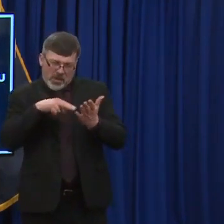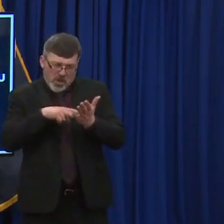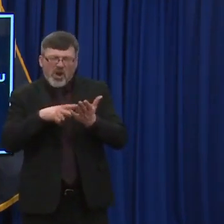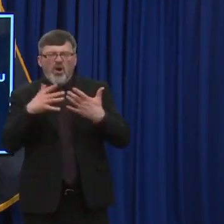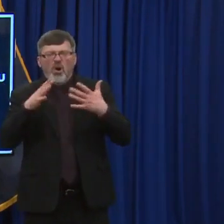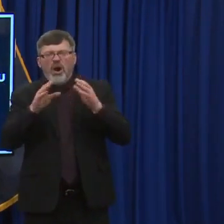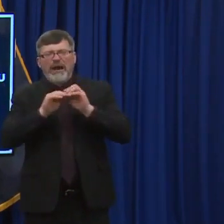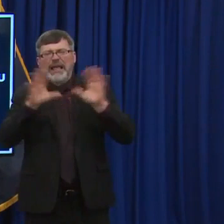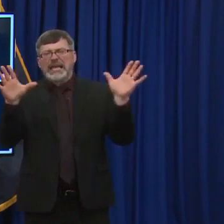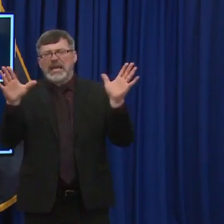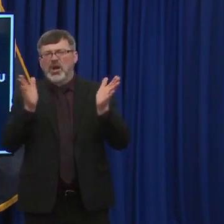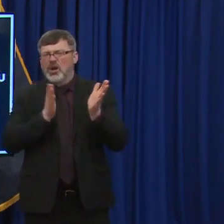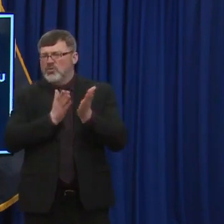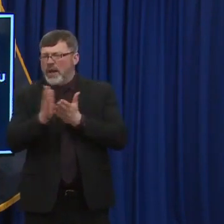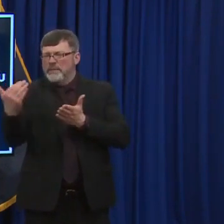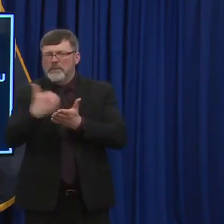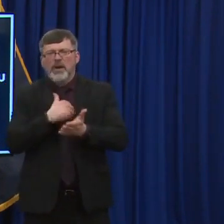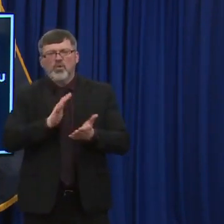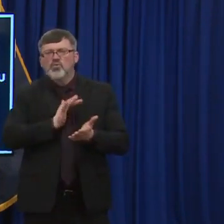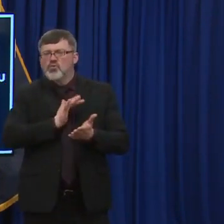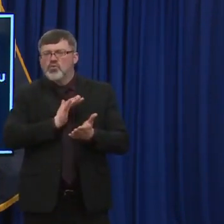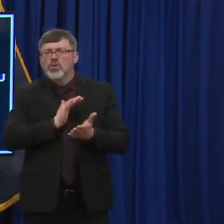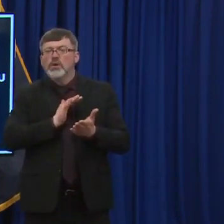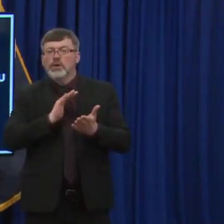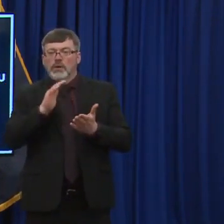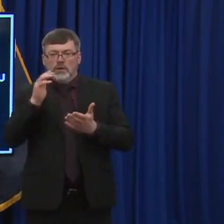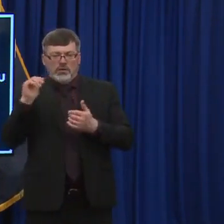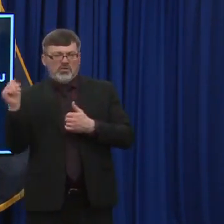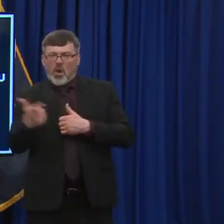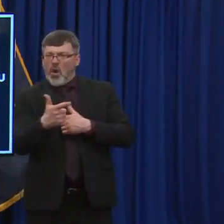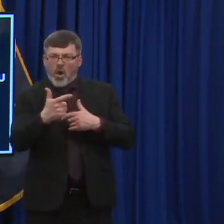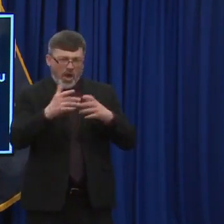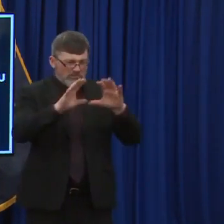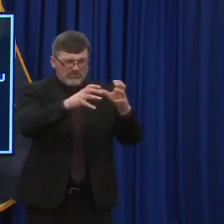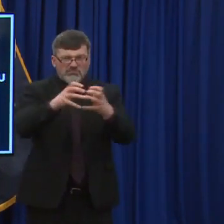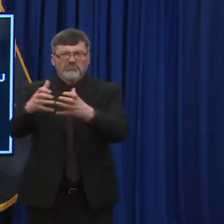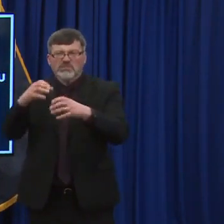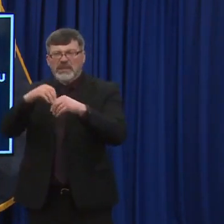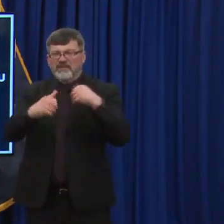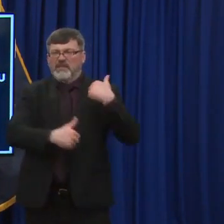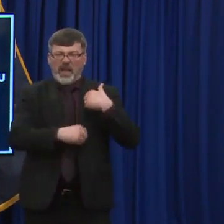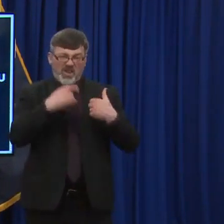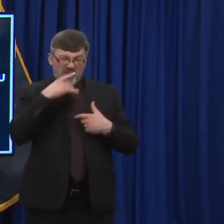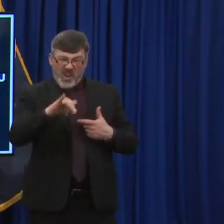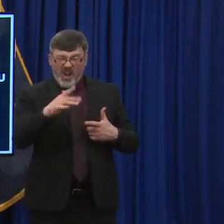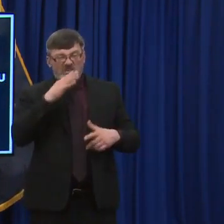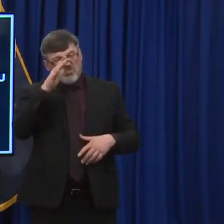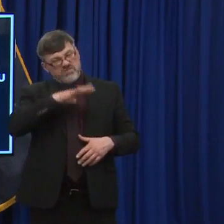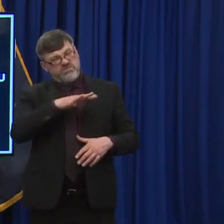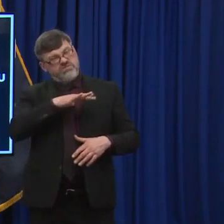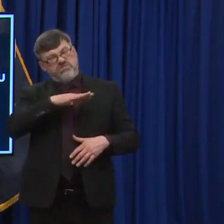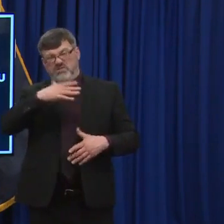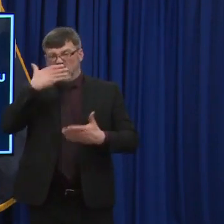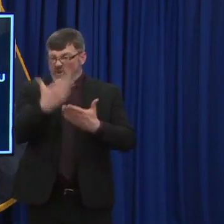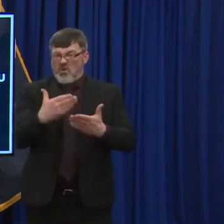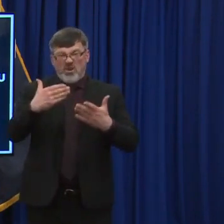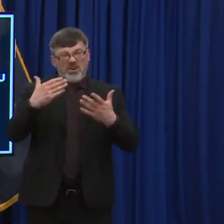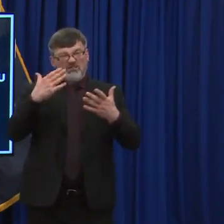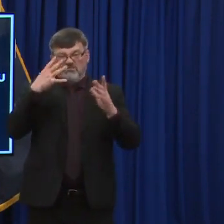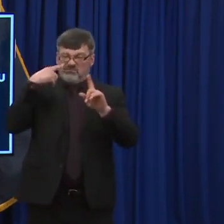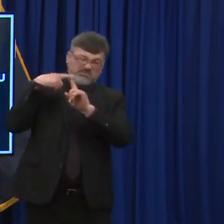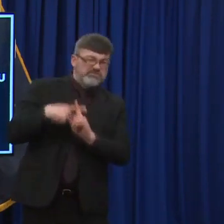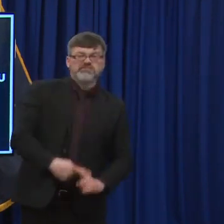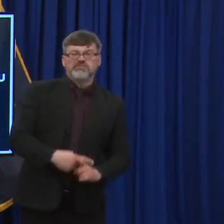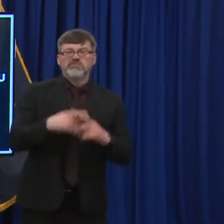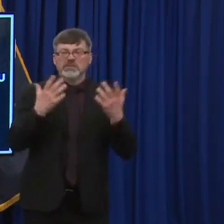operations at the New Hampshire Veterans Home. Um, it was, uh, very positive, frankly. It really, I think, covered a lot of bases in terms of the protocols that they